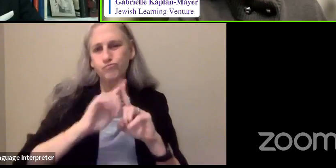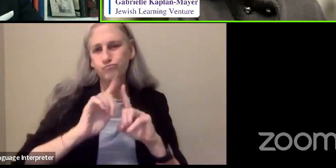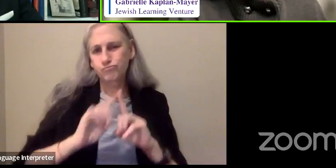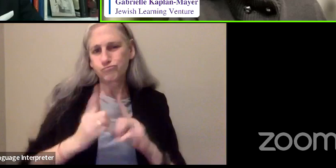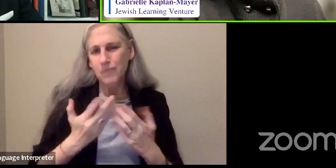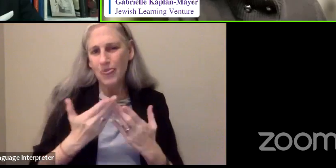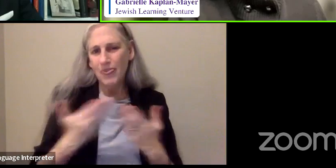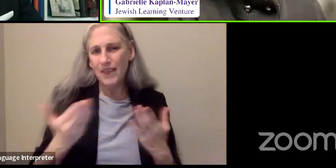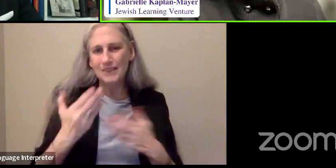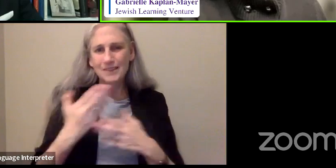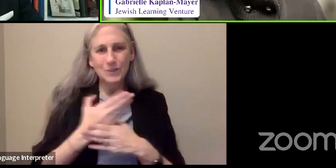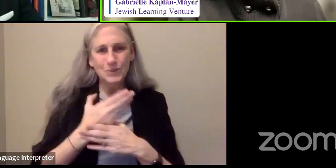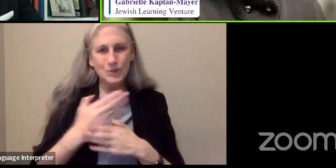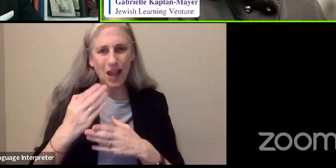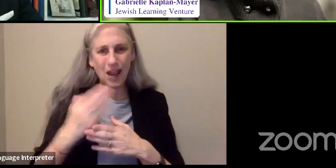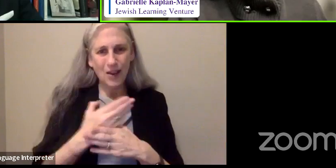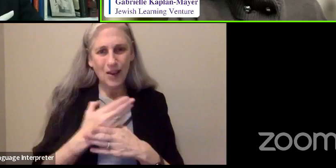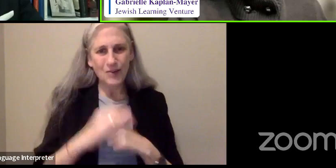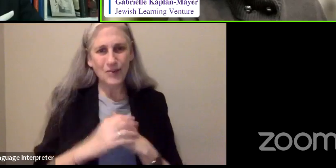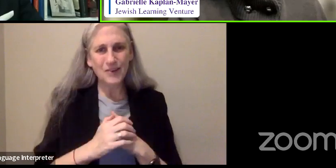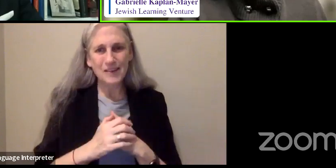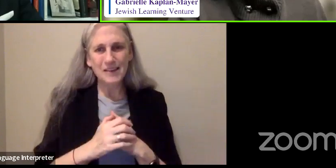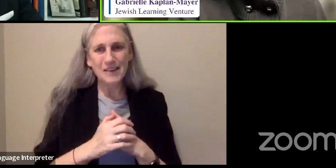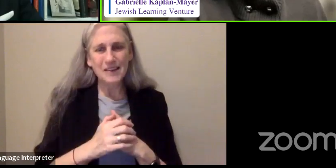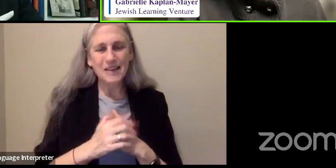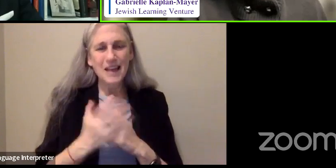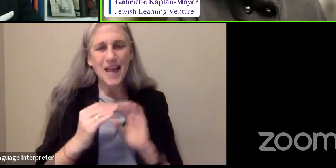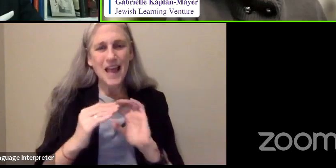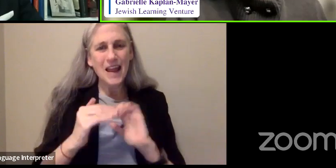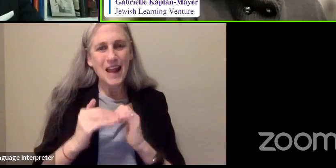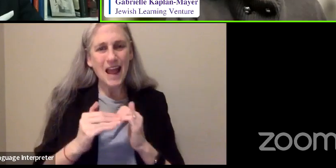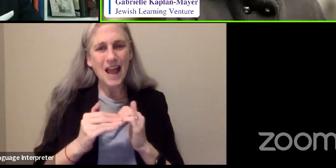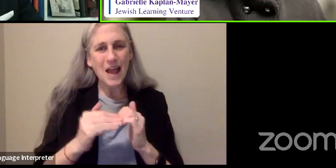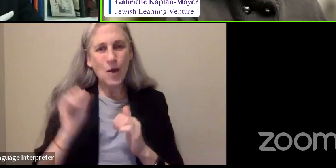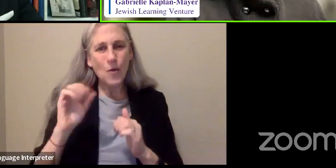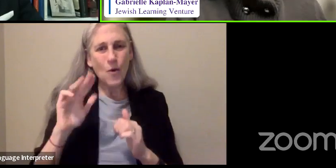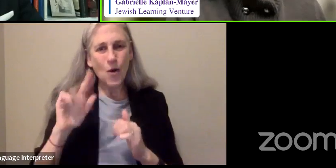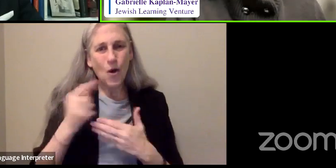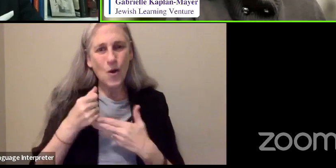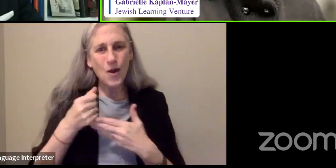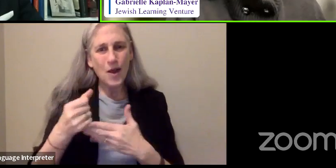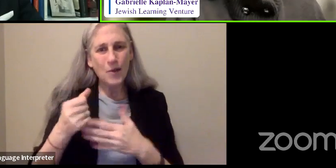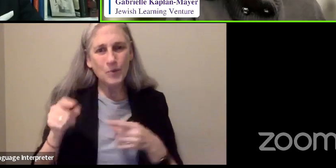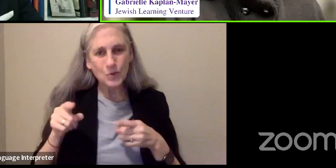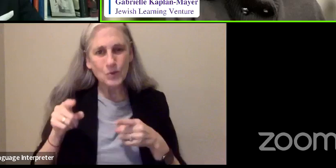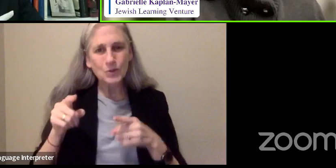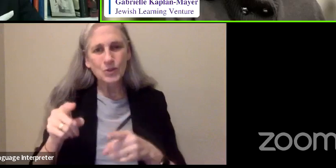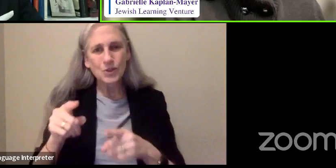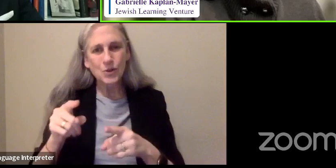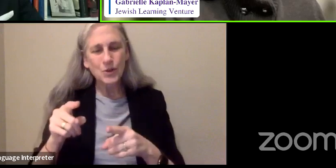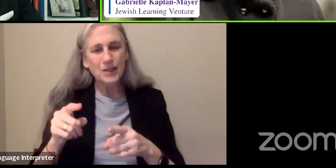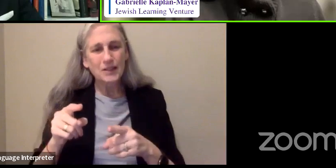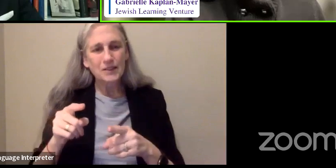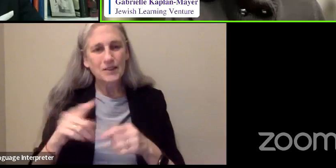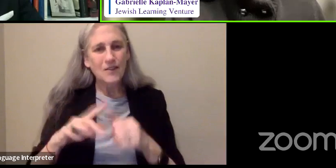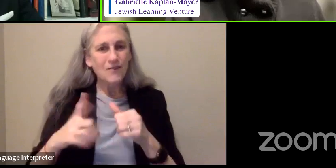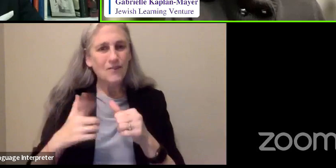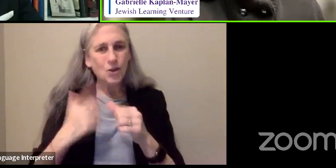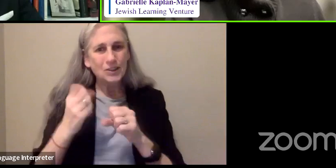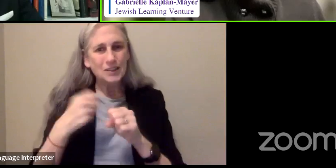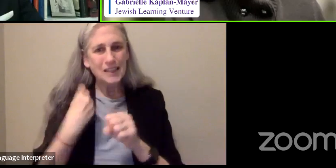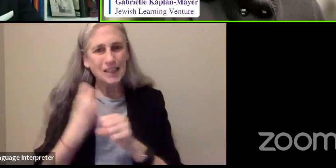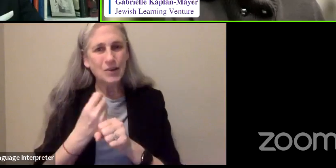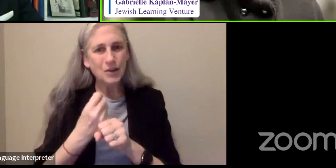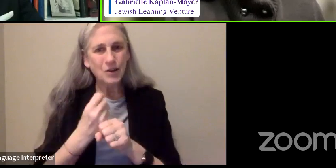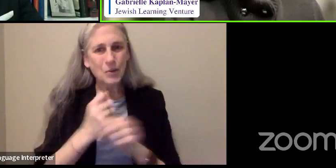shared and the way that he helped you during that first year when you